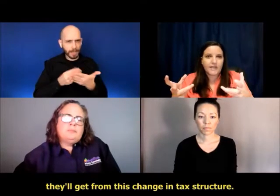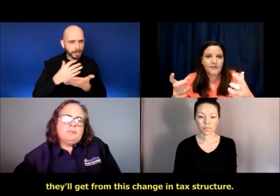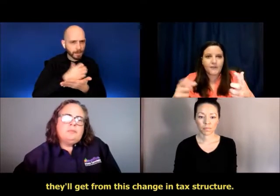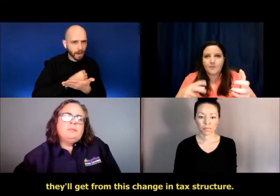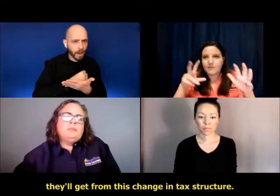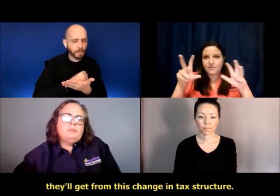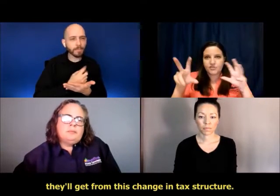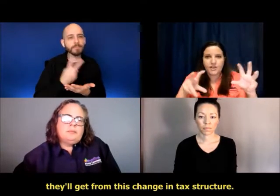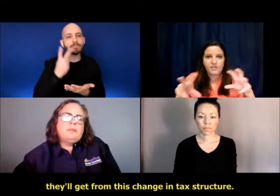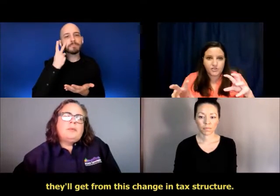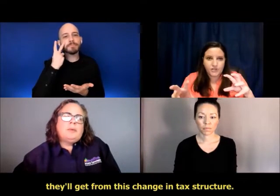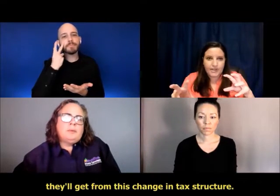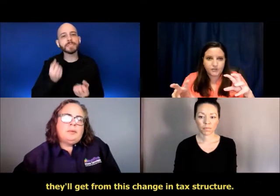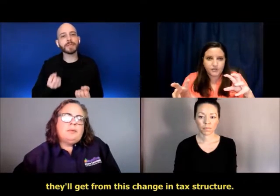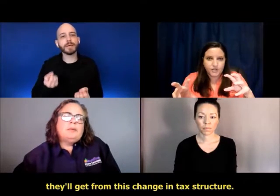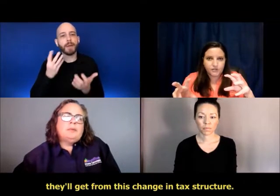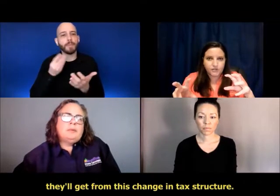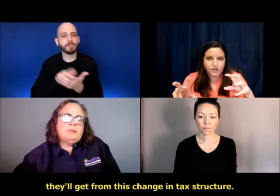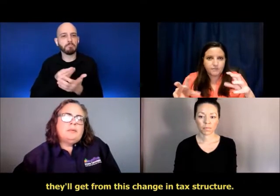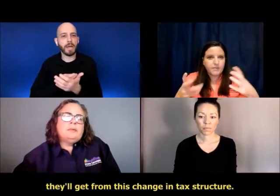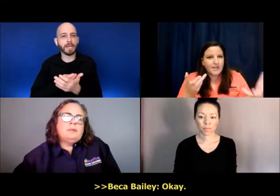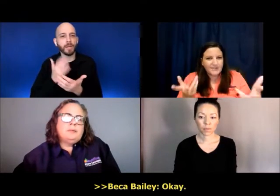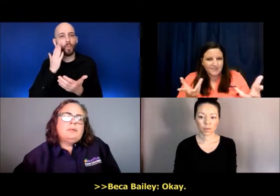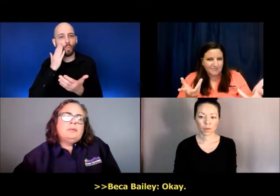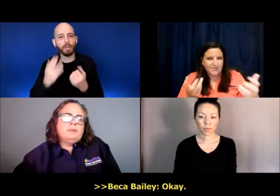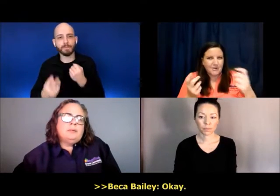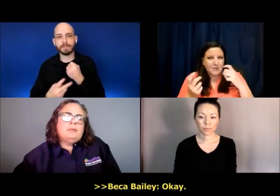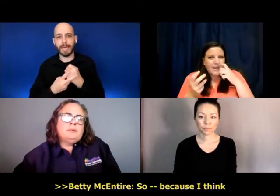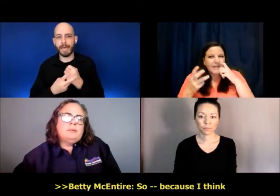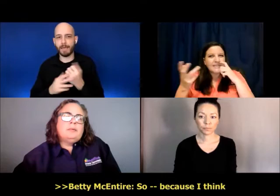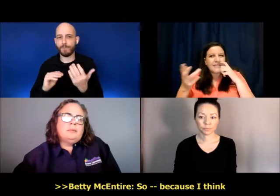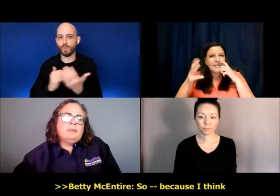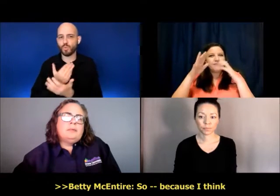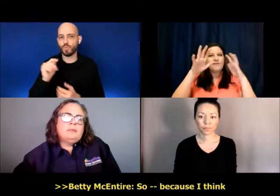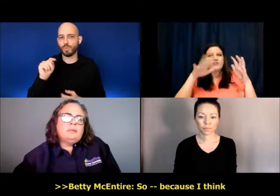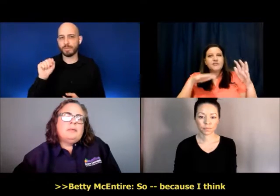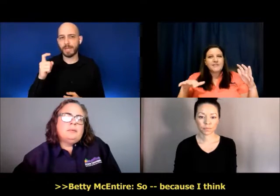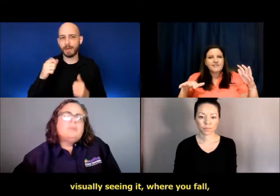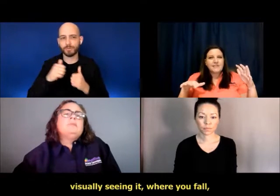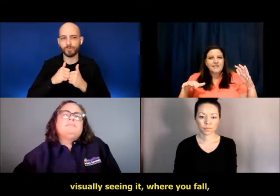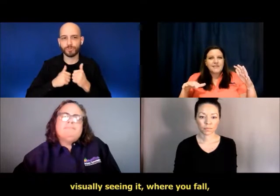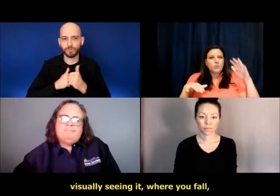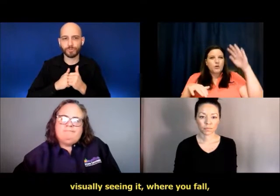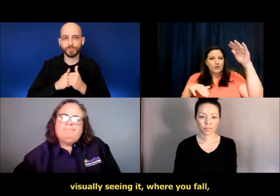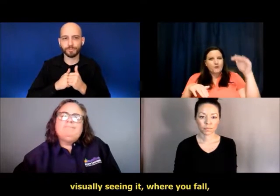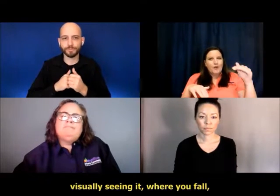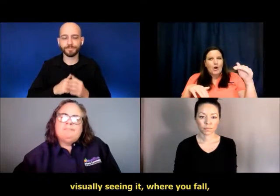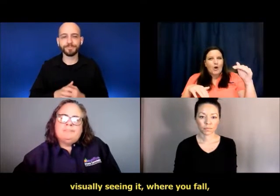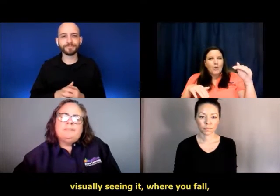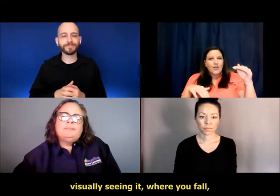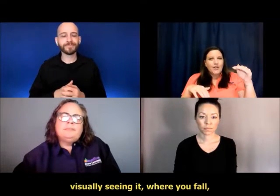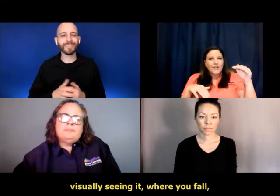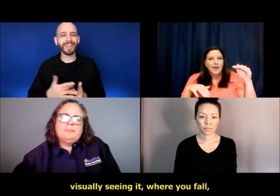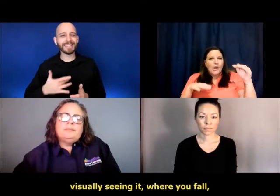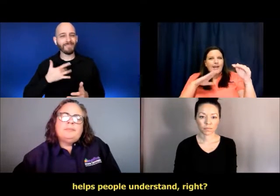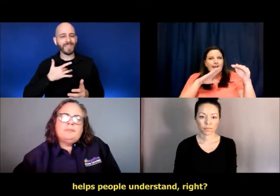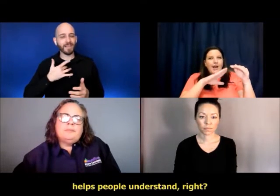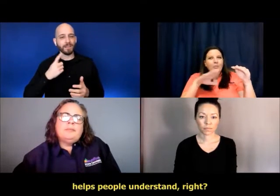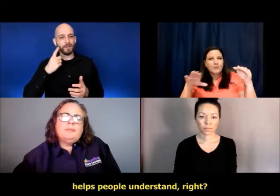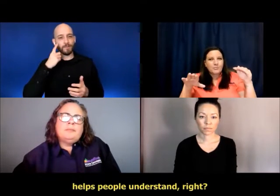they'll get from this change in tax structure. Okay. So, cause I think visually seeing it where you fall